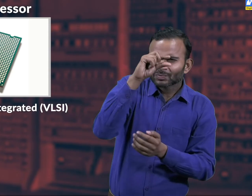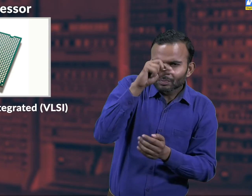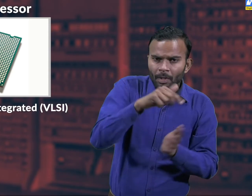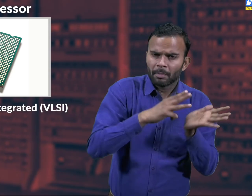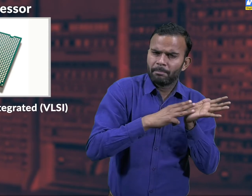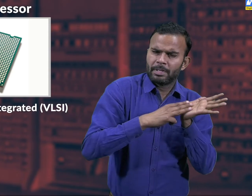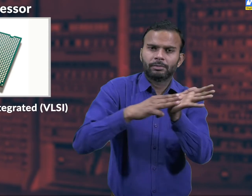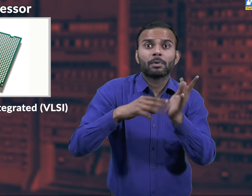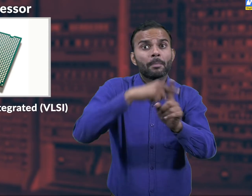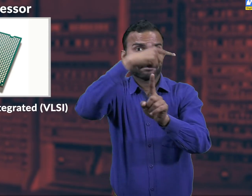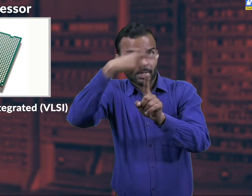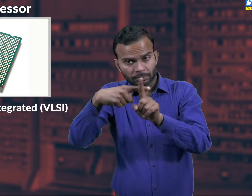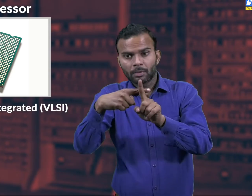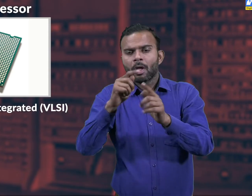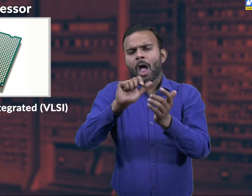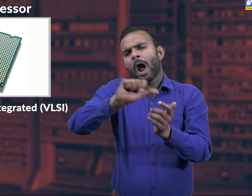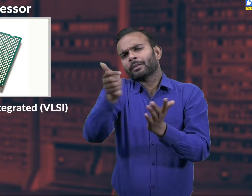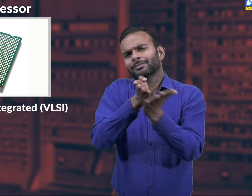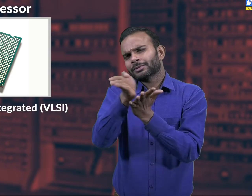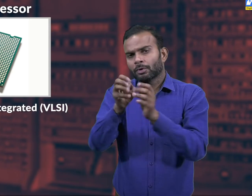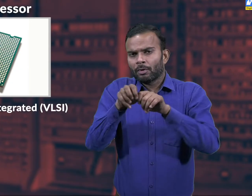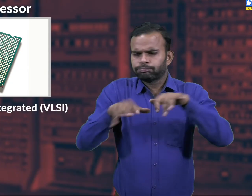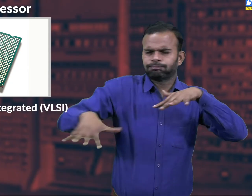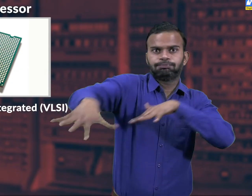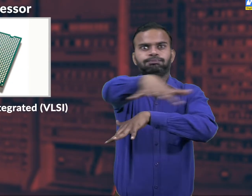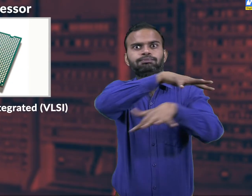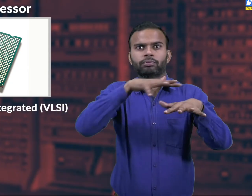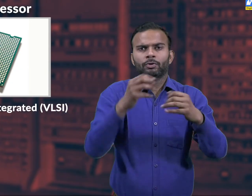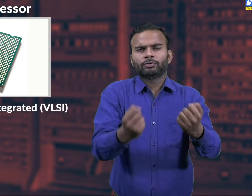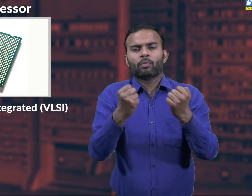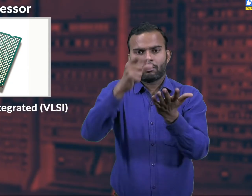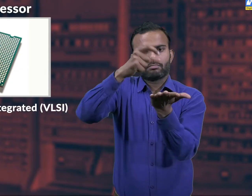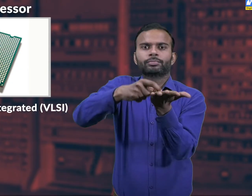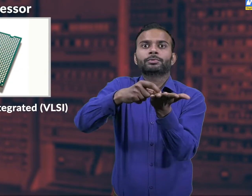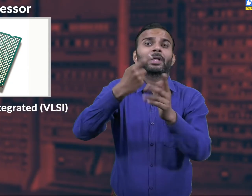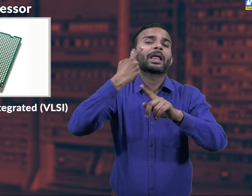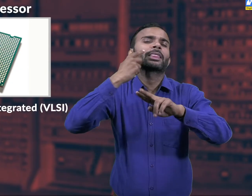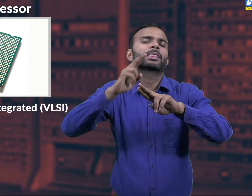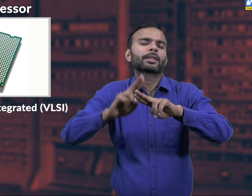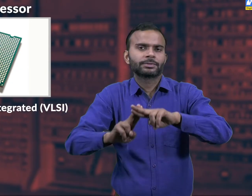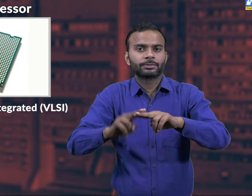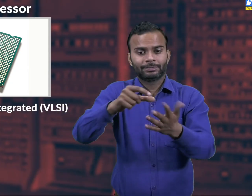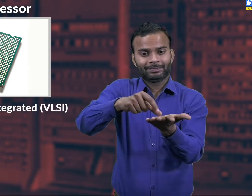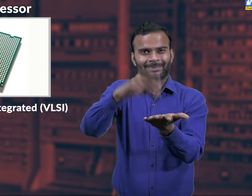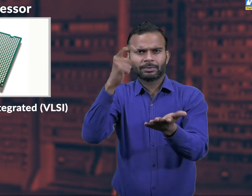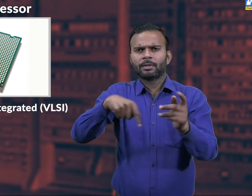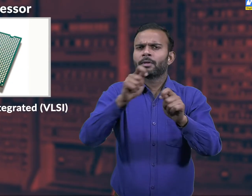Without using this, we are unable to perform work on the computer, just similar to our